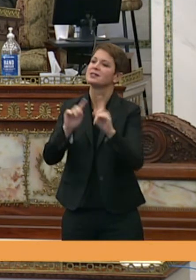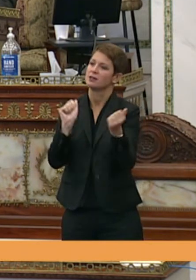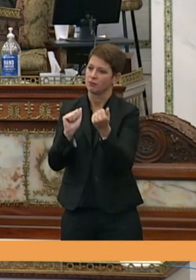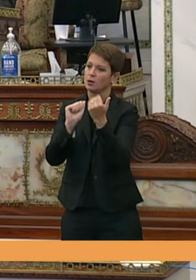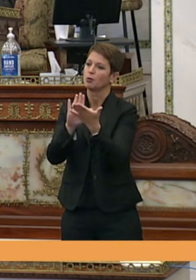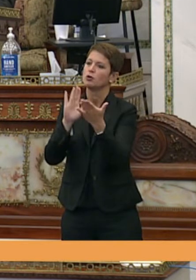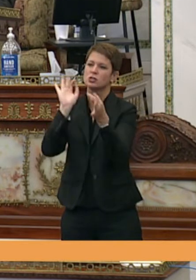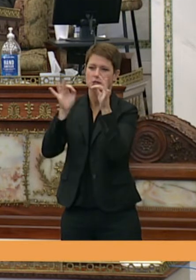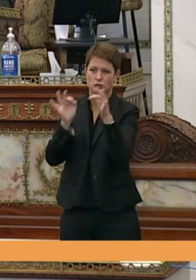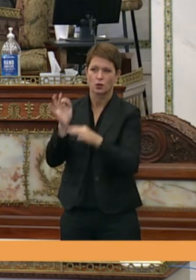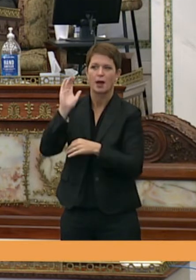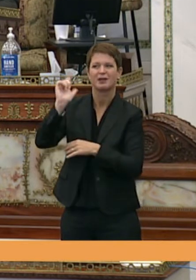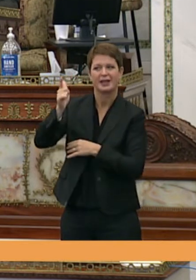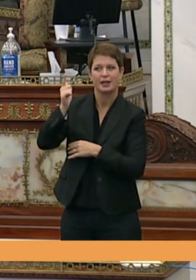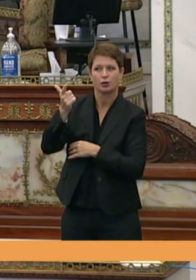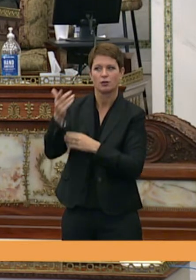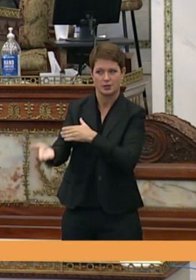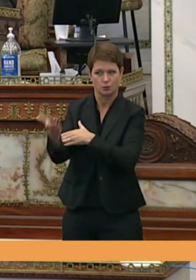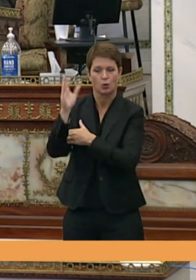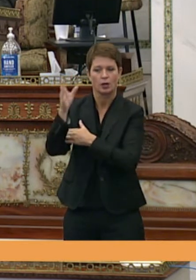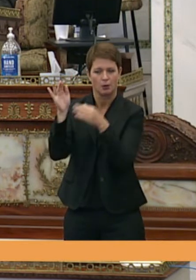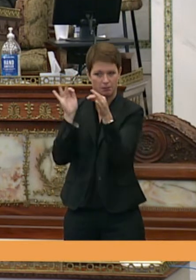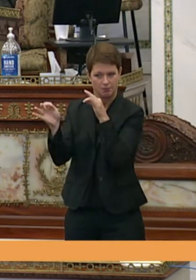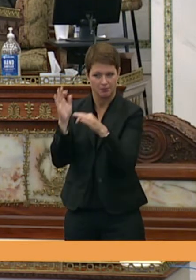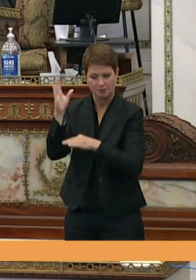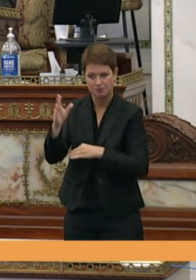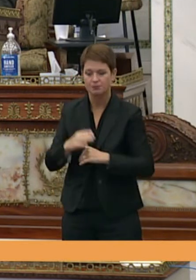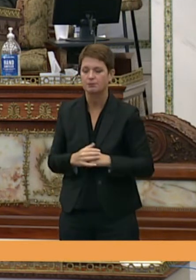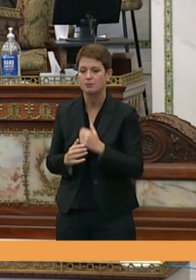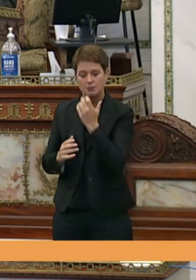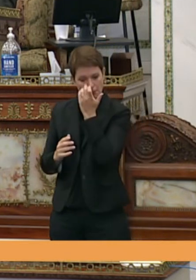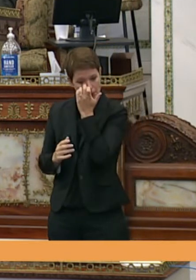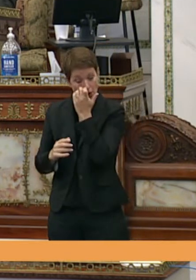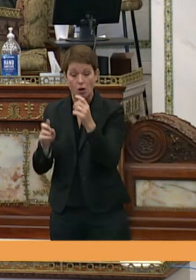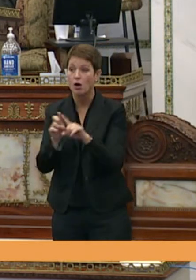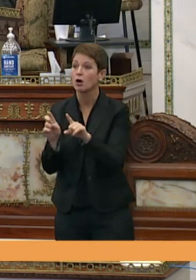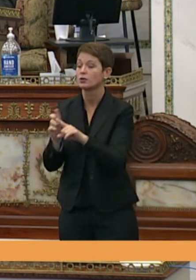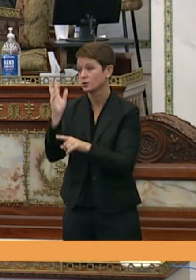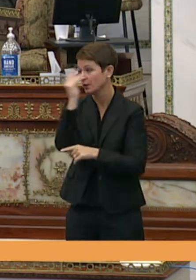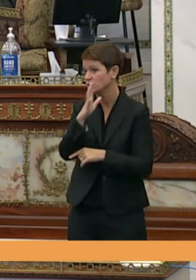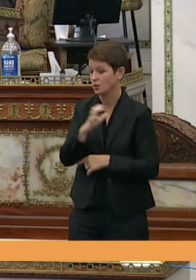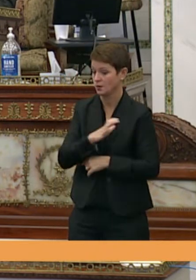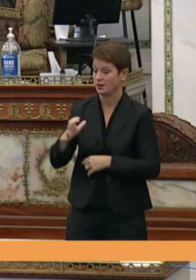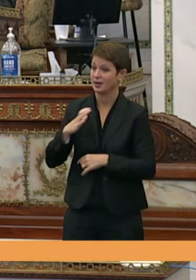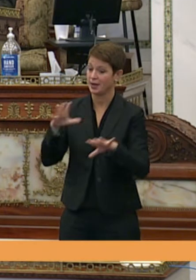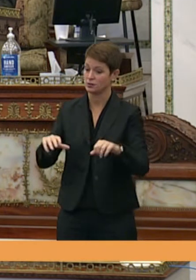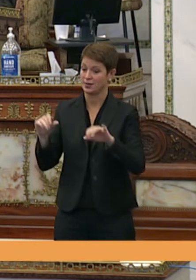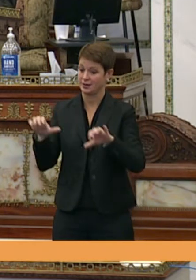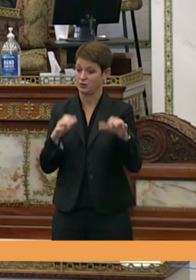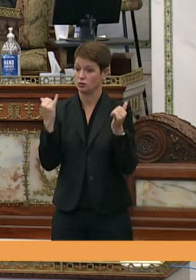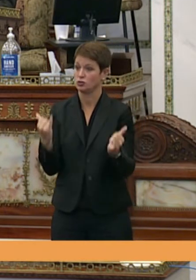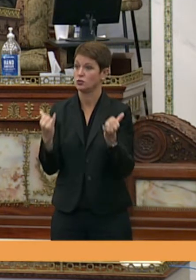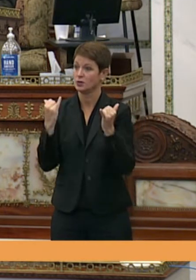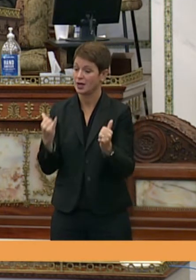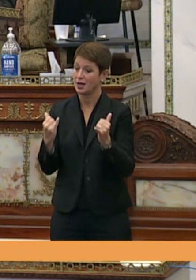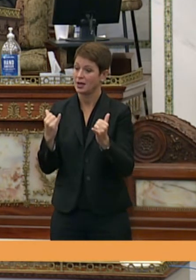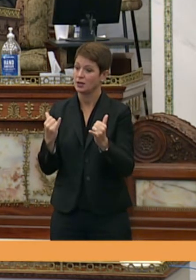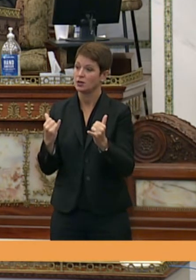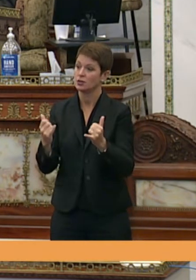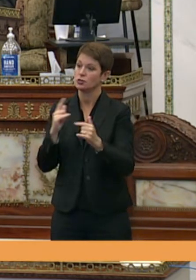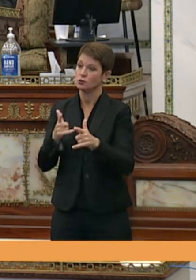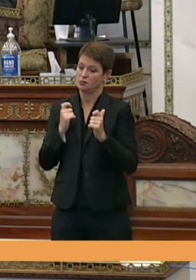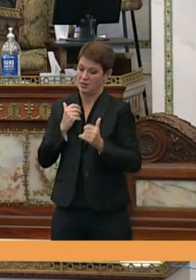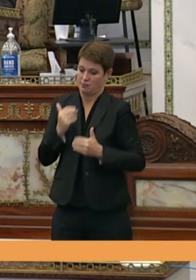i i will describe later in the session with that said council is taking action today solely in order to